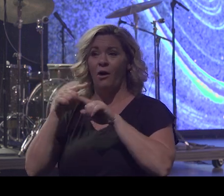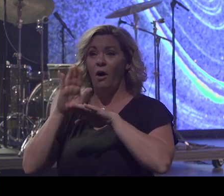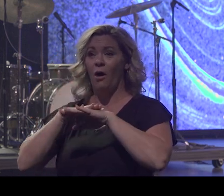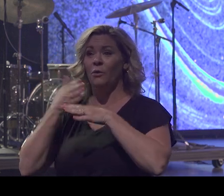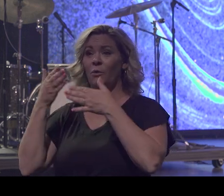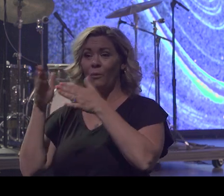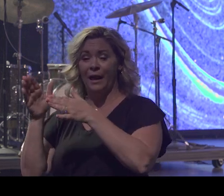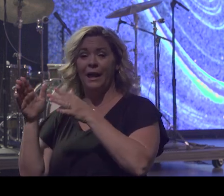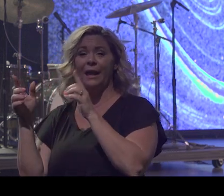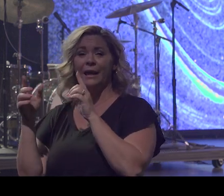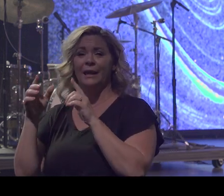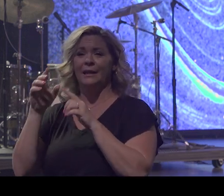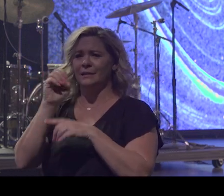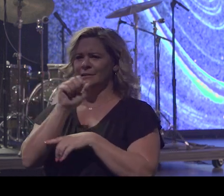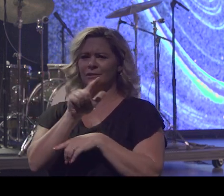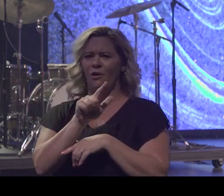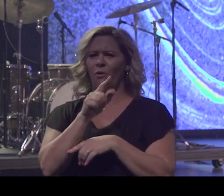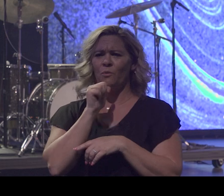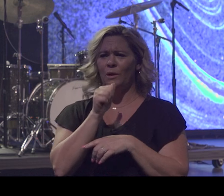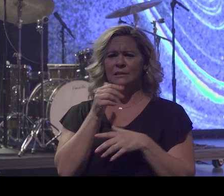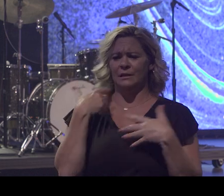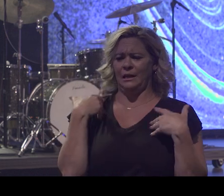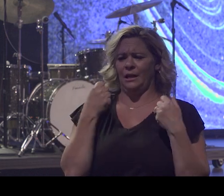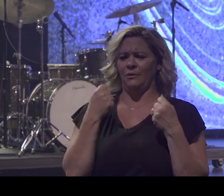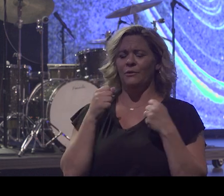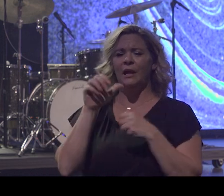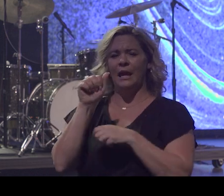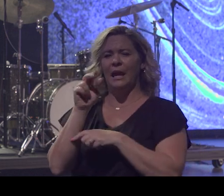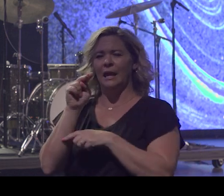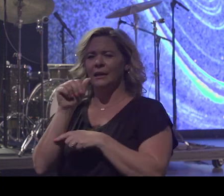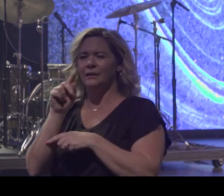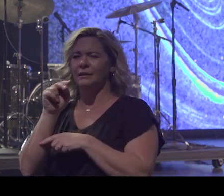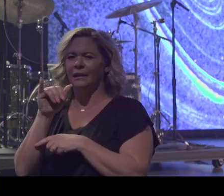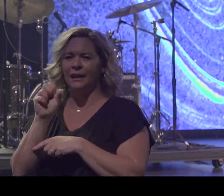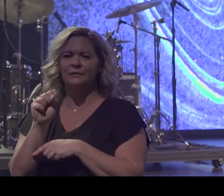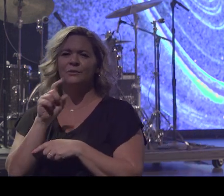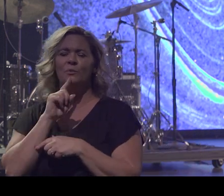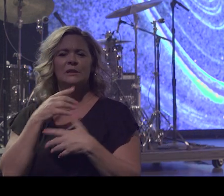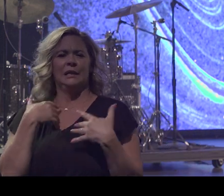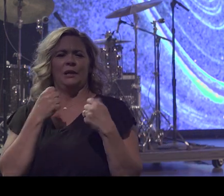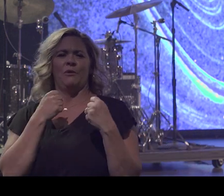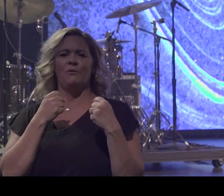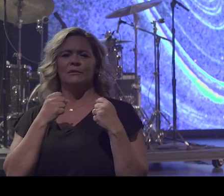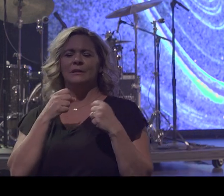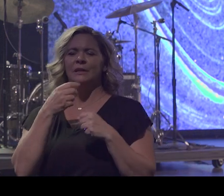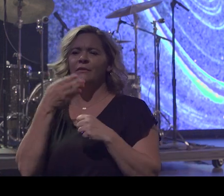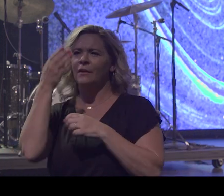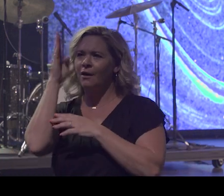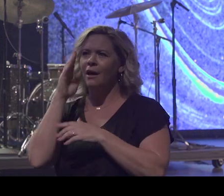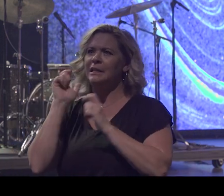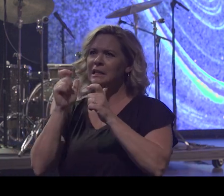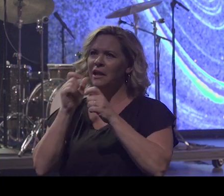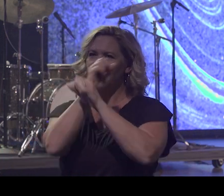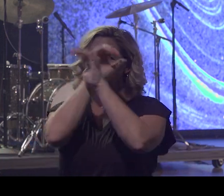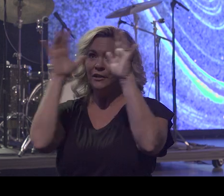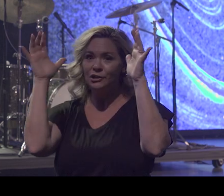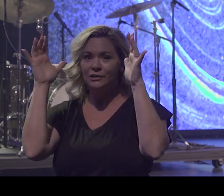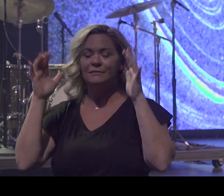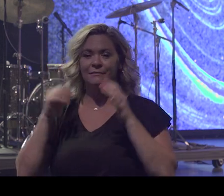Saul wasn't a hero. Ananias was the hero when you read that text. Ananias was a man that God gave a vision to see him